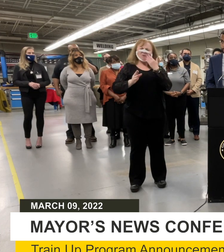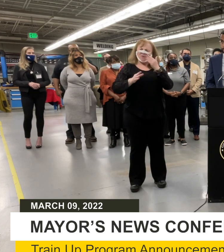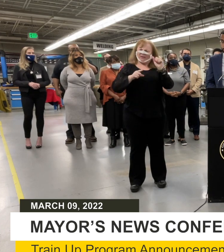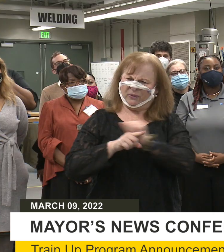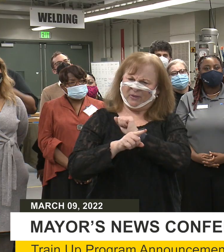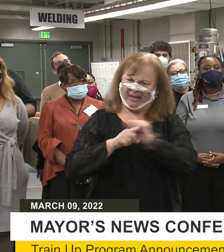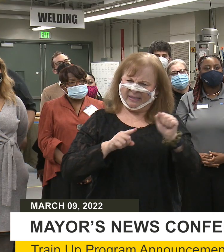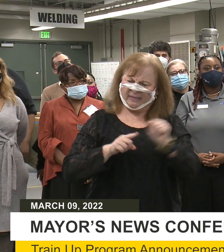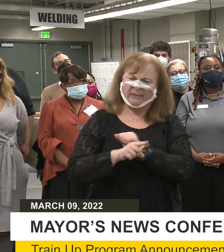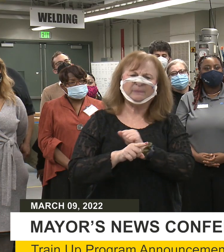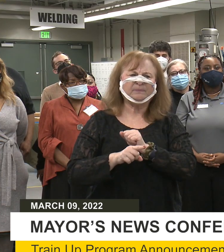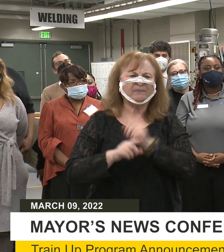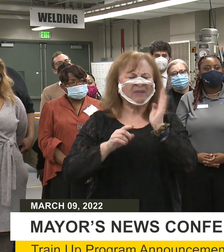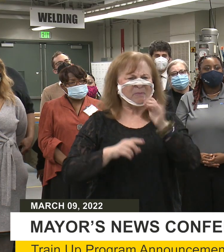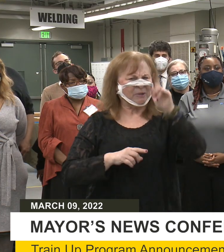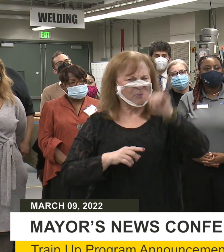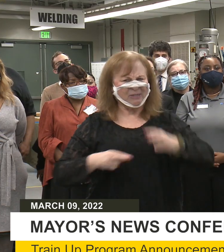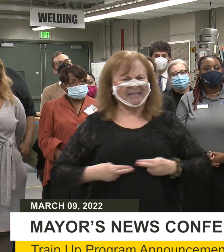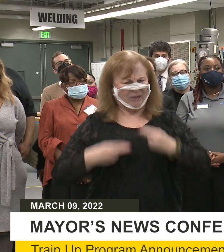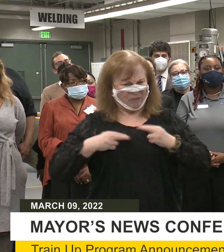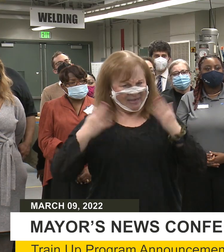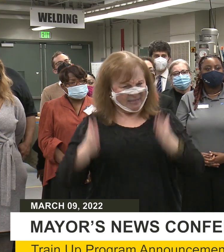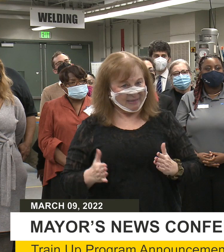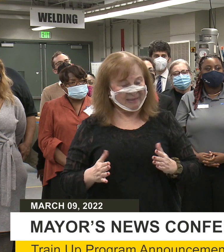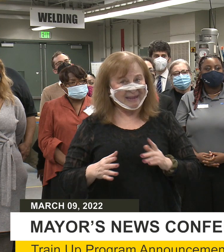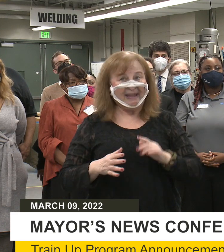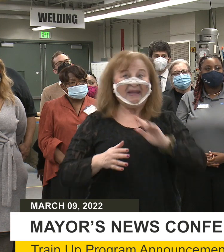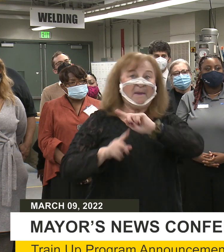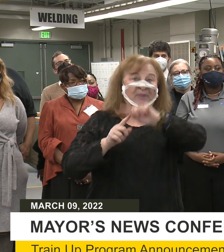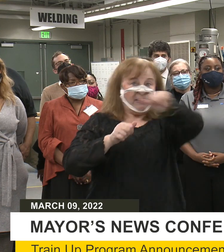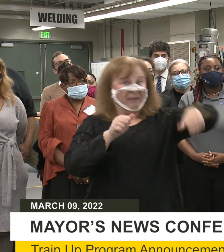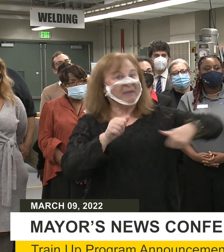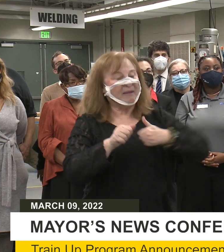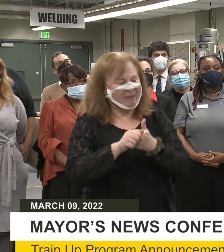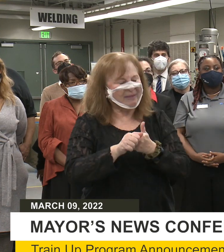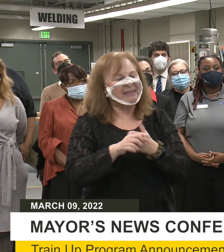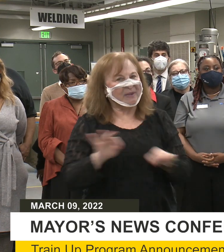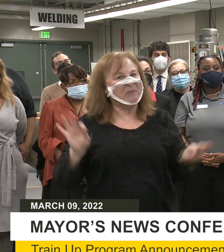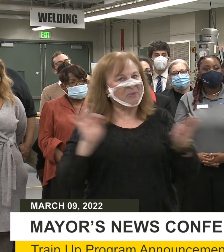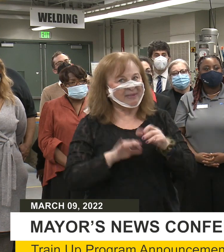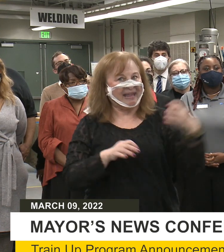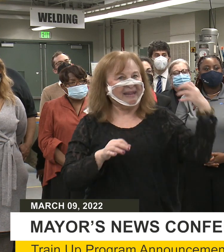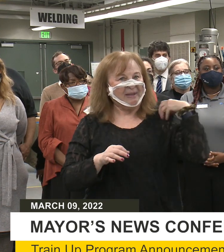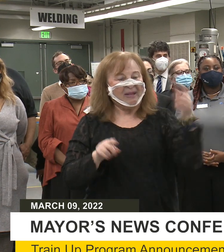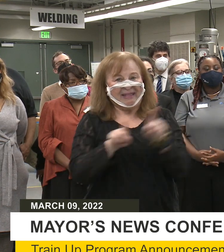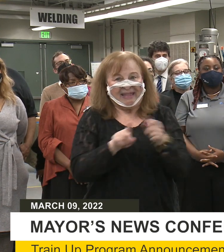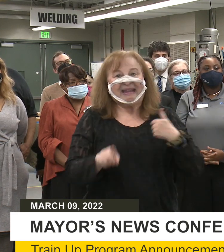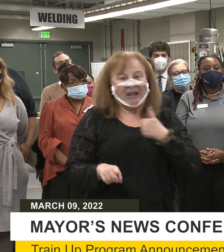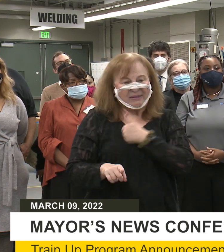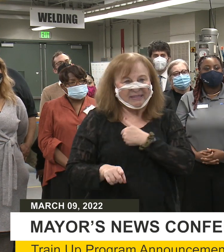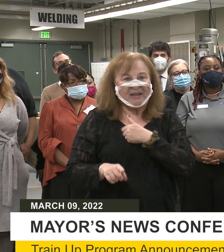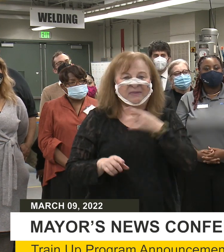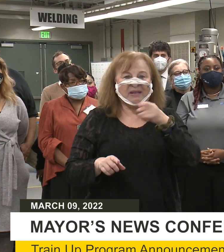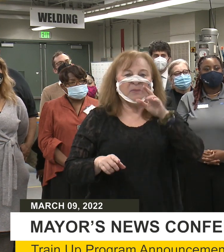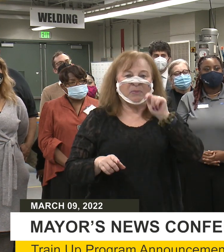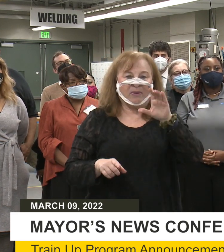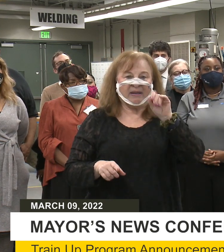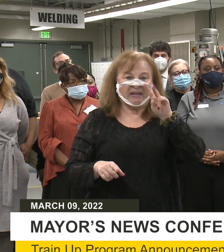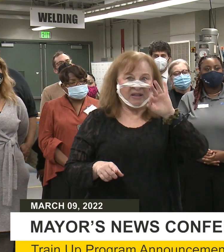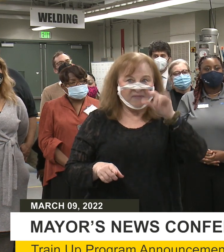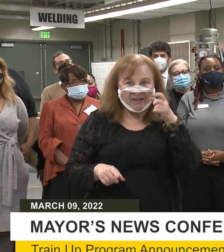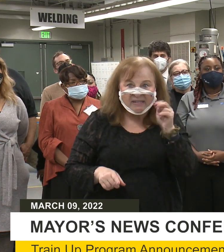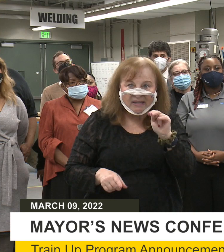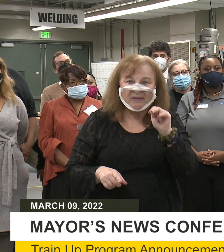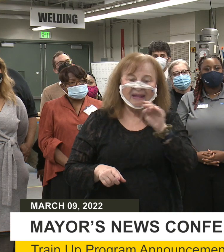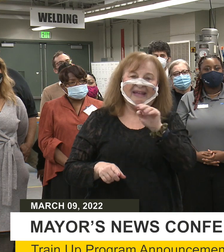-trained. They're Baltimore City residents. But on the back end, it is extremely important that employers like ourselves in Port Covington, North